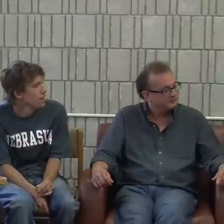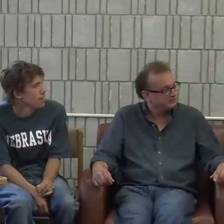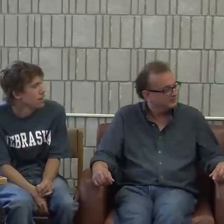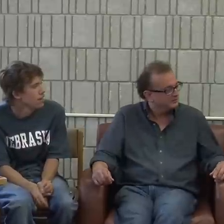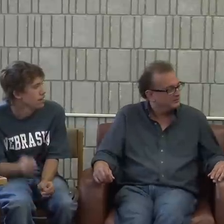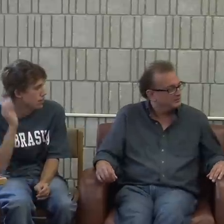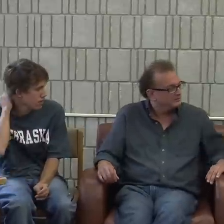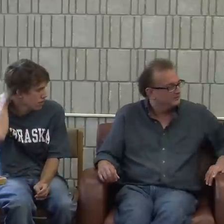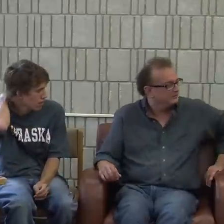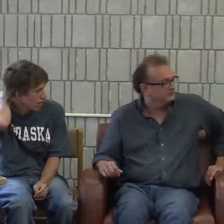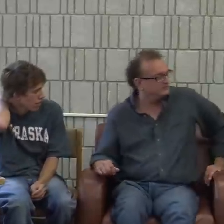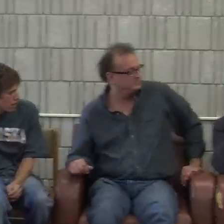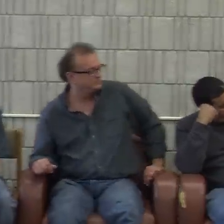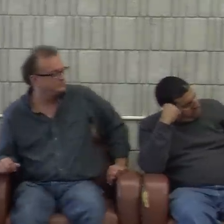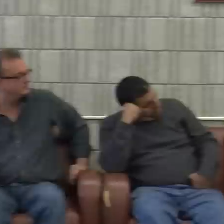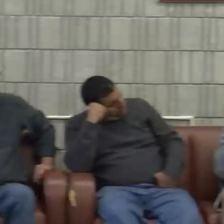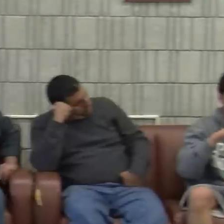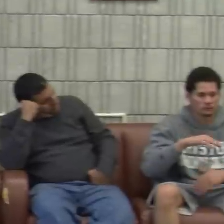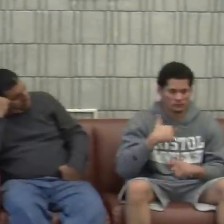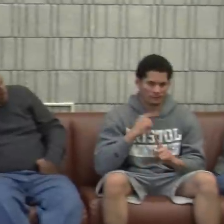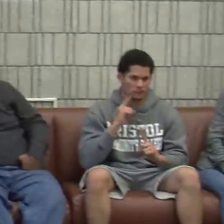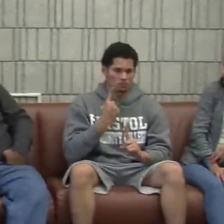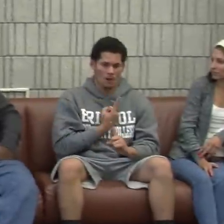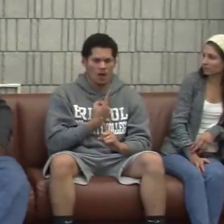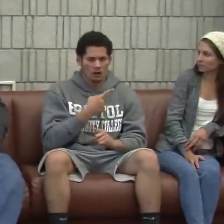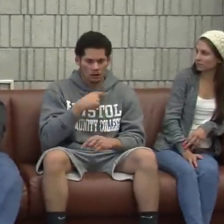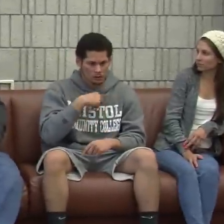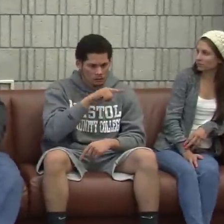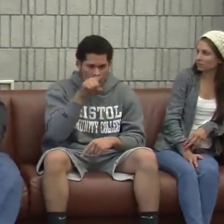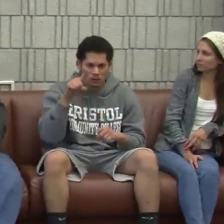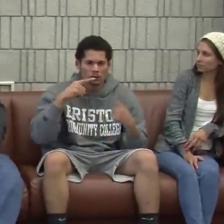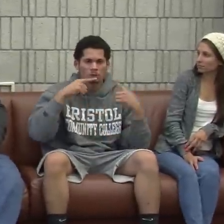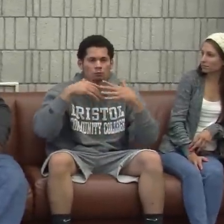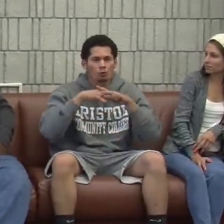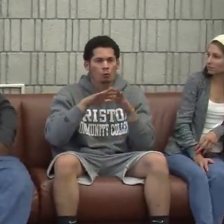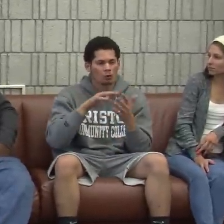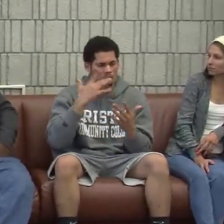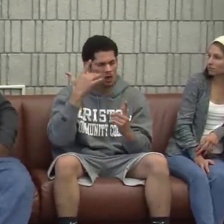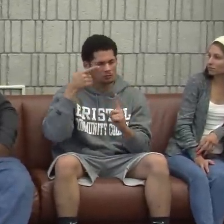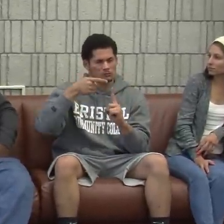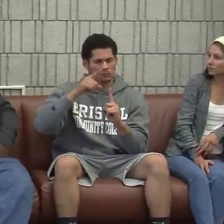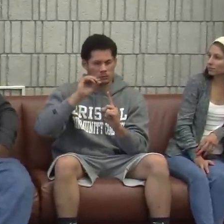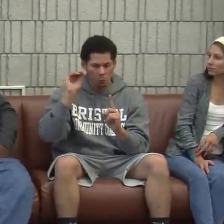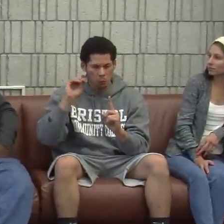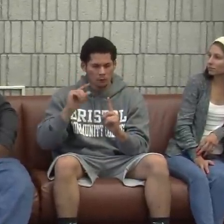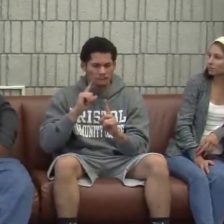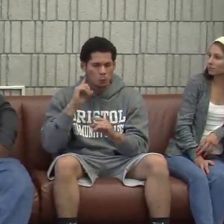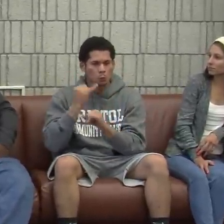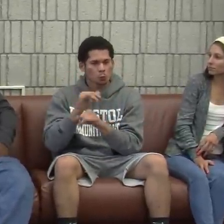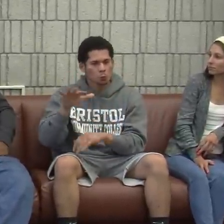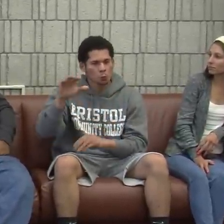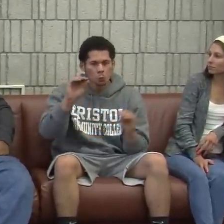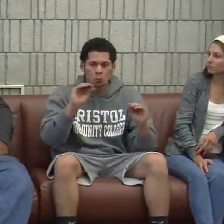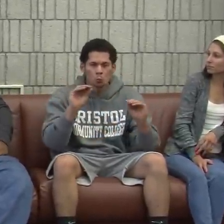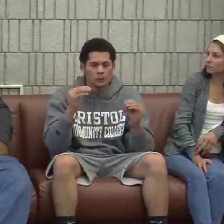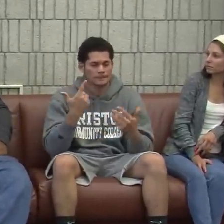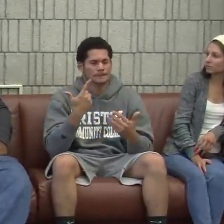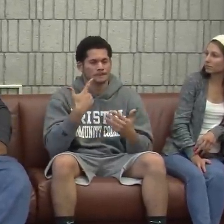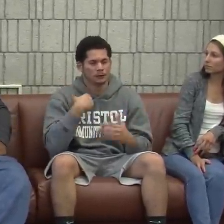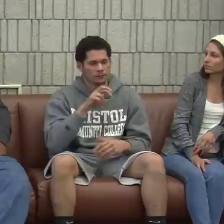When I was a kid, this was in Chicago, I was the only deaf person. And I looked at the mainstream school and I'm like, why aren't there no